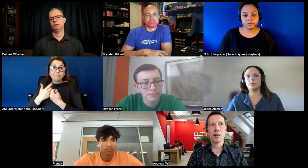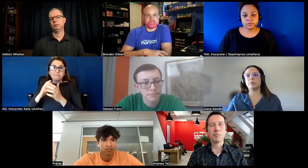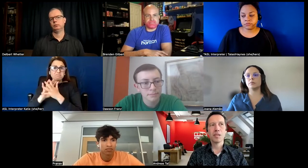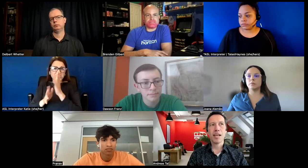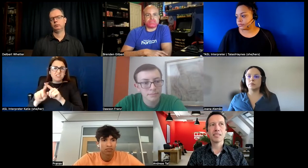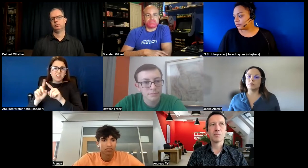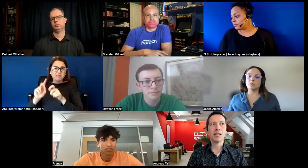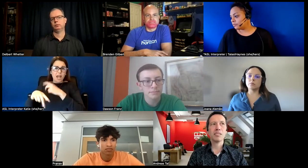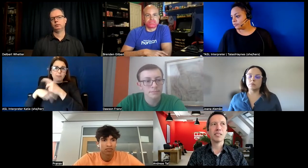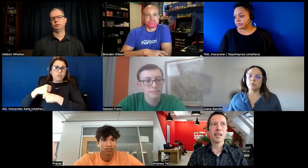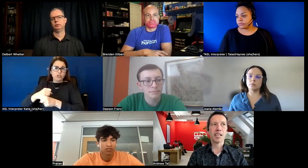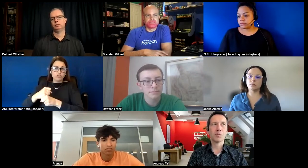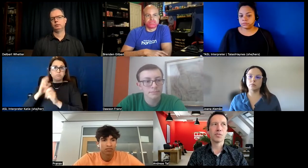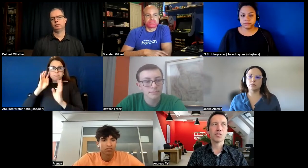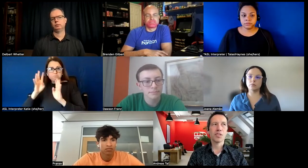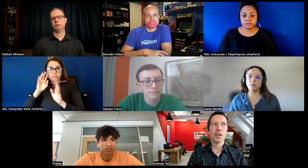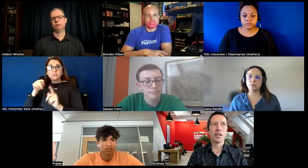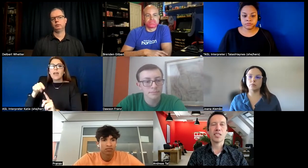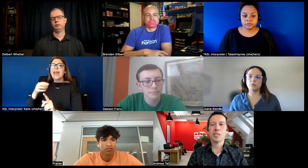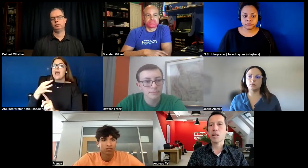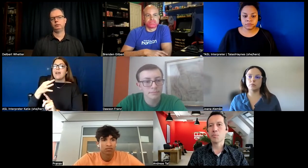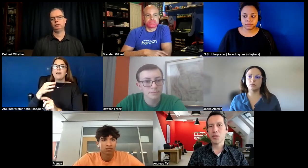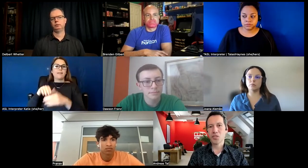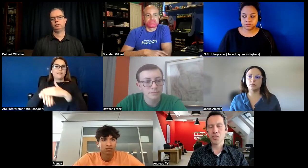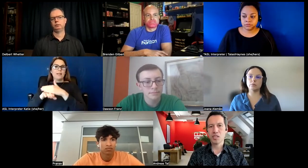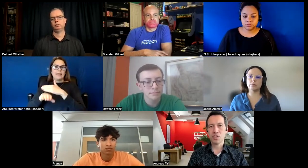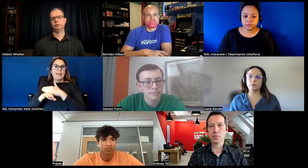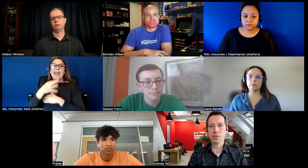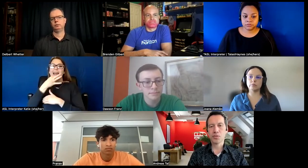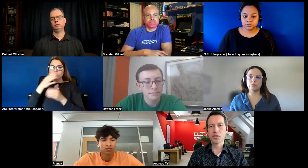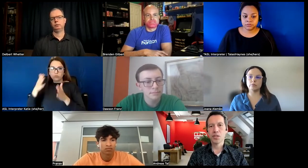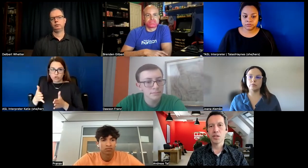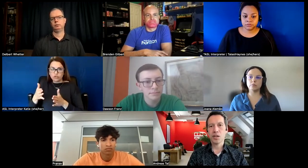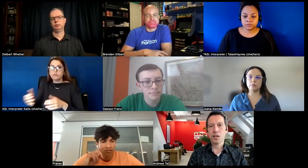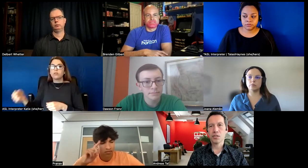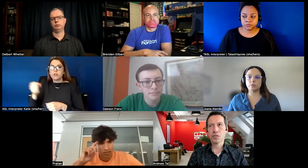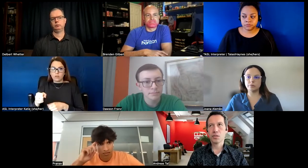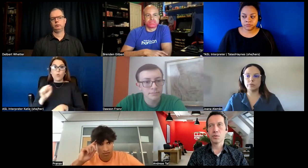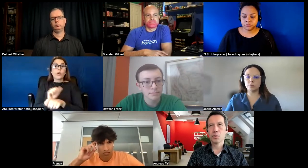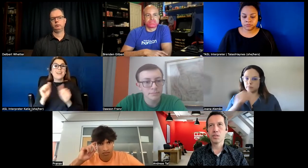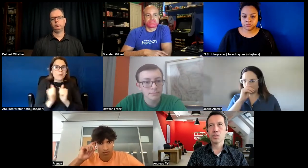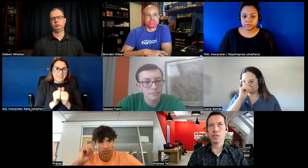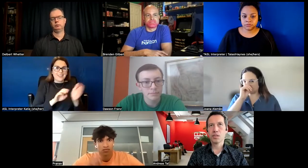accessibility experts are teamed up with developers uh so um